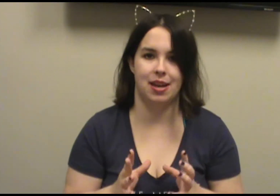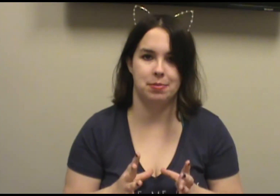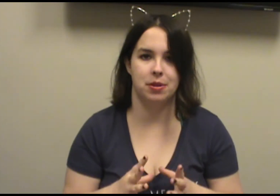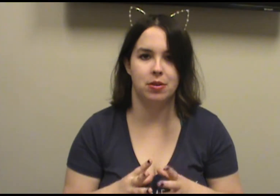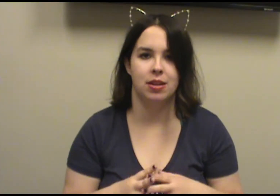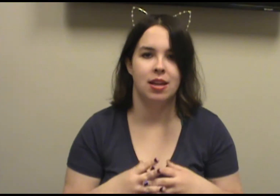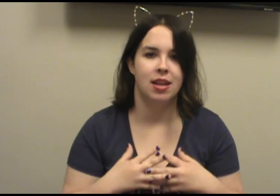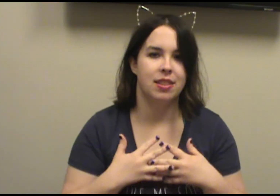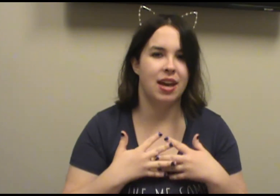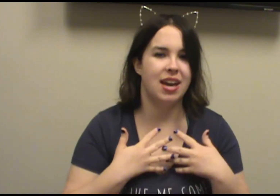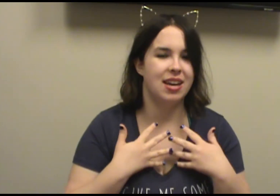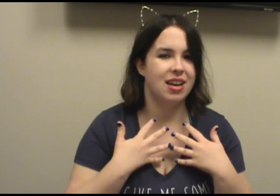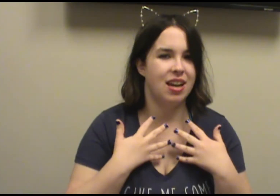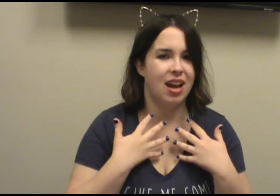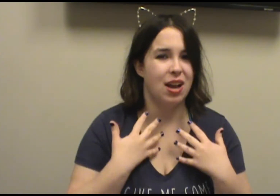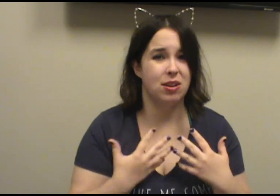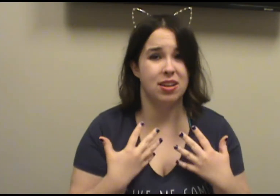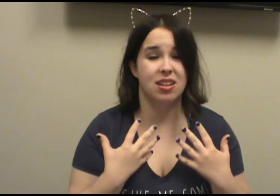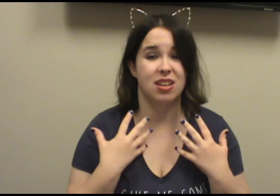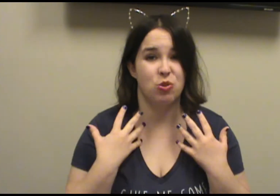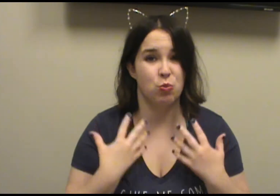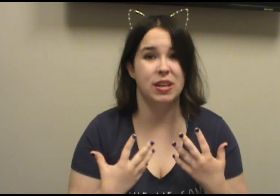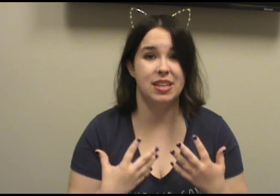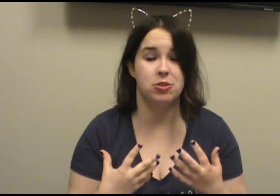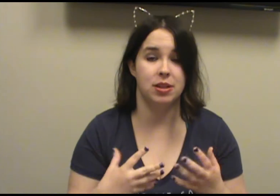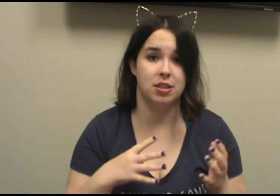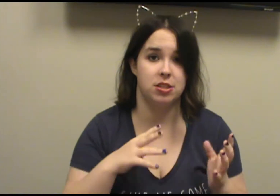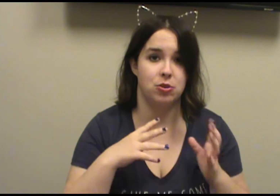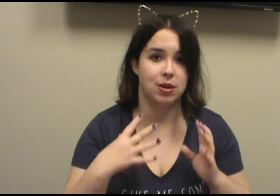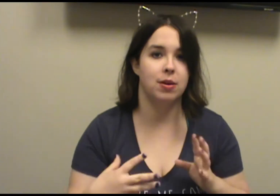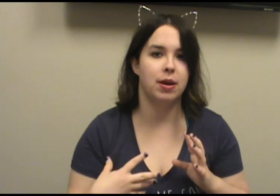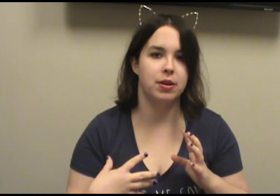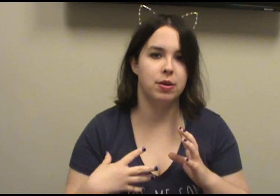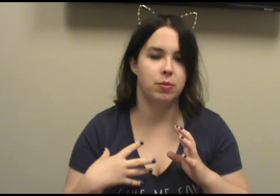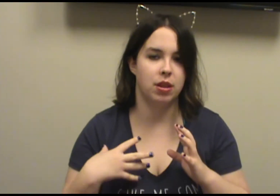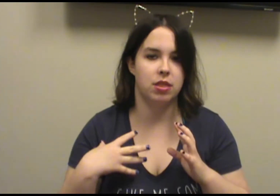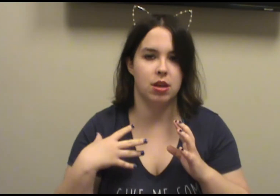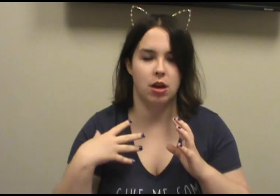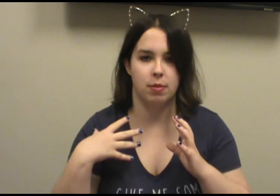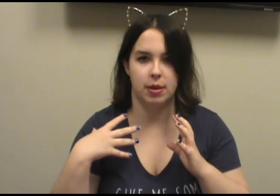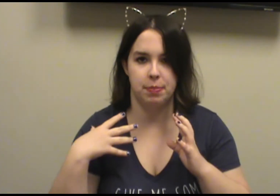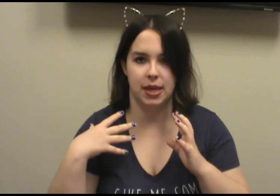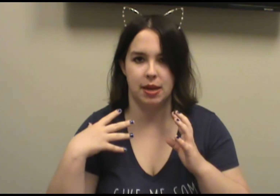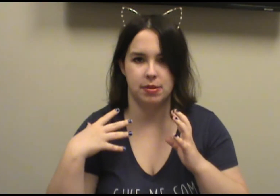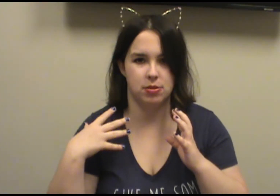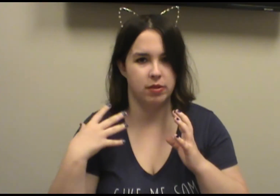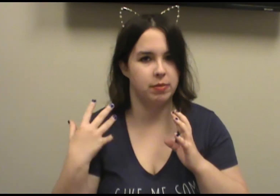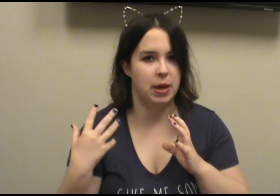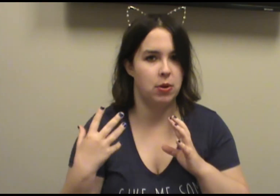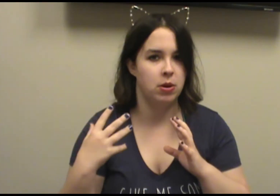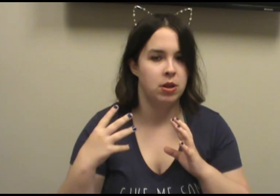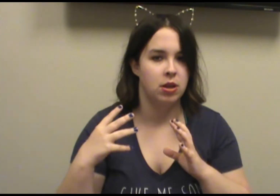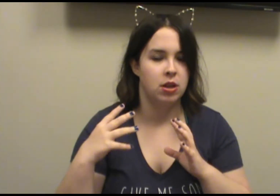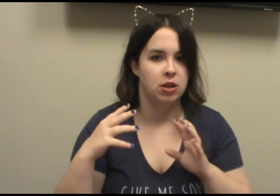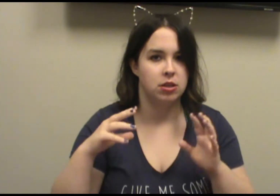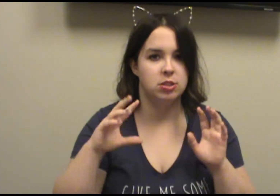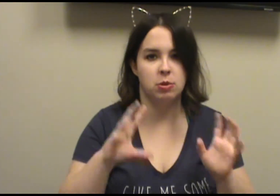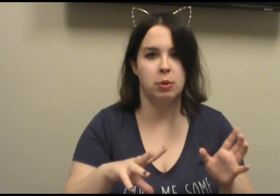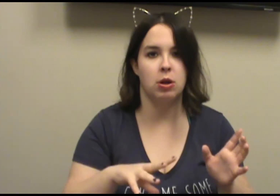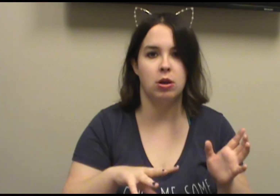episode, that I really enjoyed the story around it, with it being sort of about Supergirl